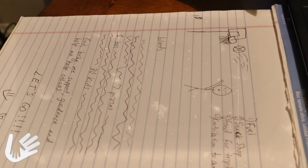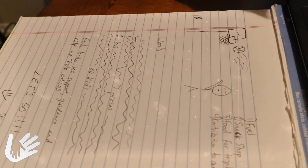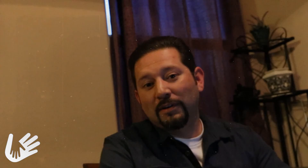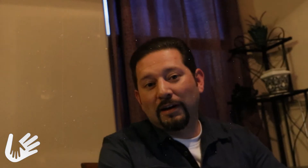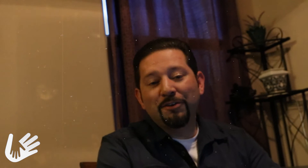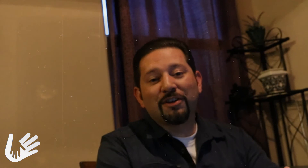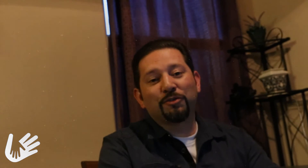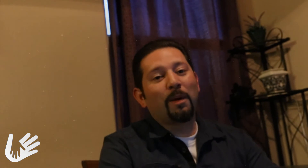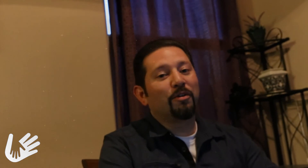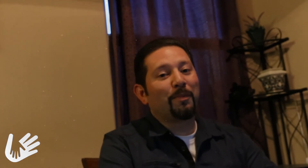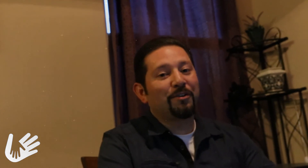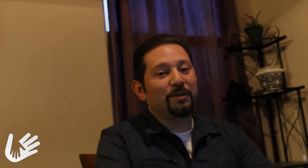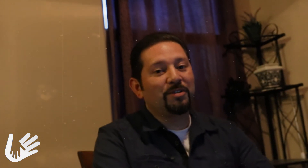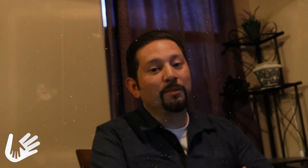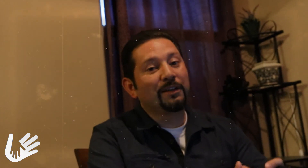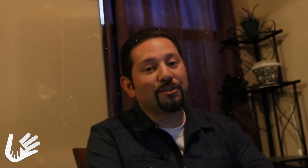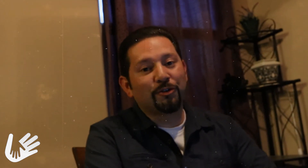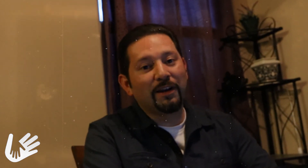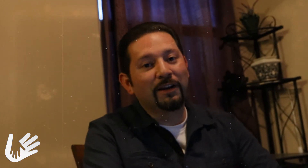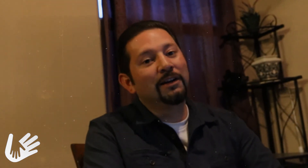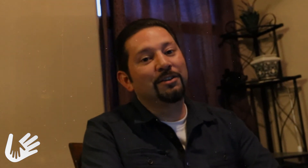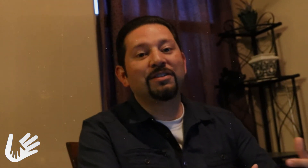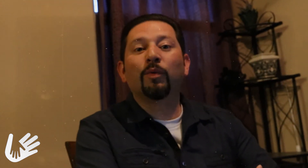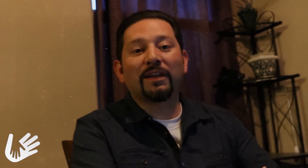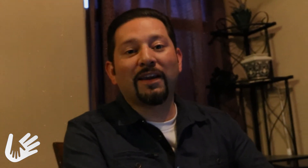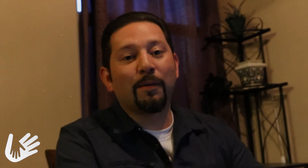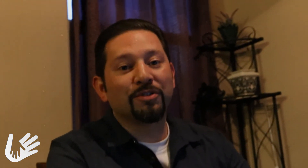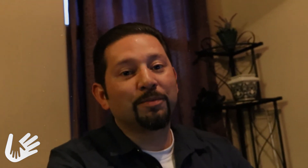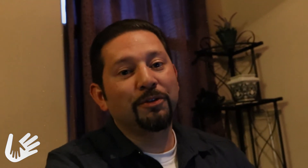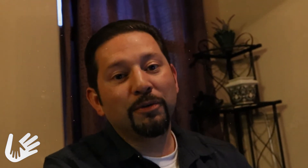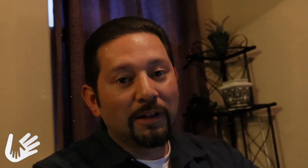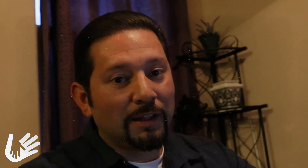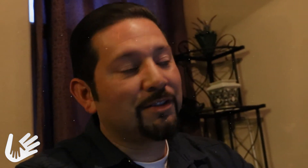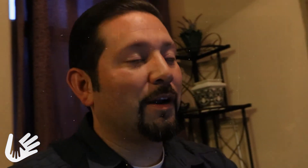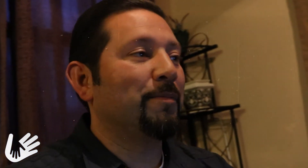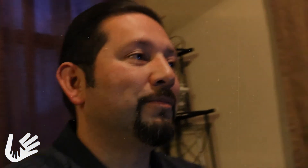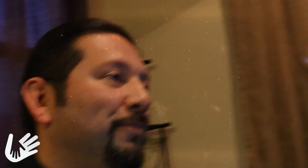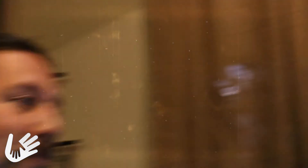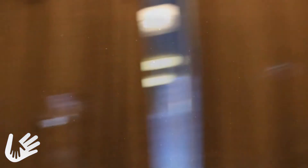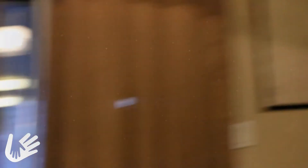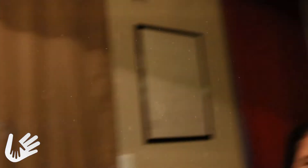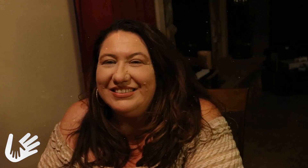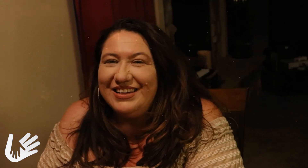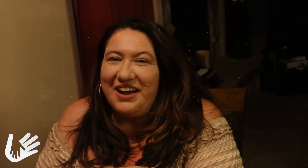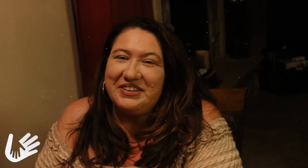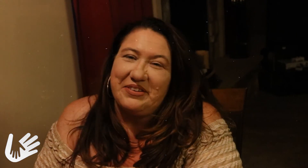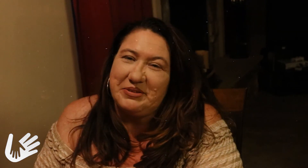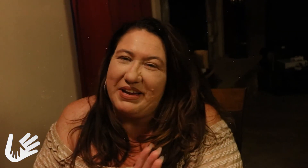do? I reached out to a member of my Dream Team, Lisa Drake, to see what that camp was up to this time. Howdy, everybody!